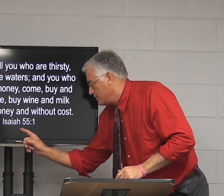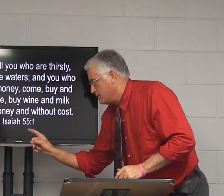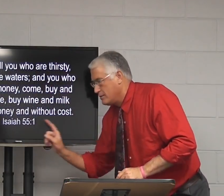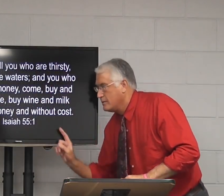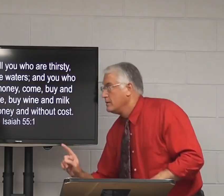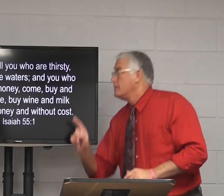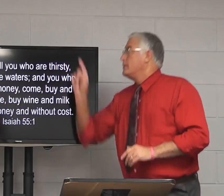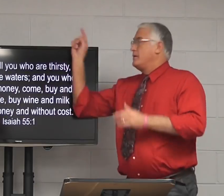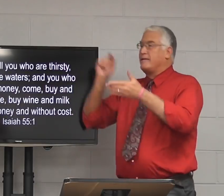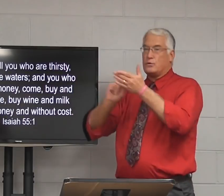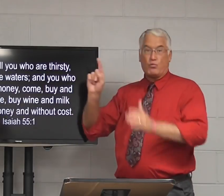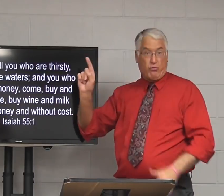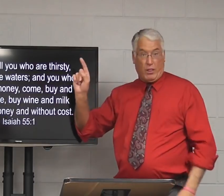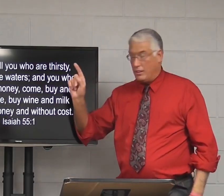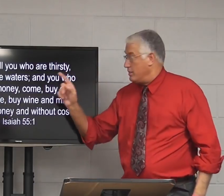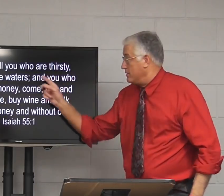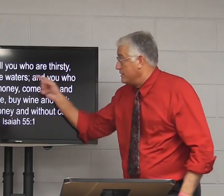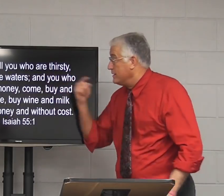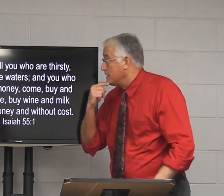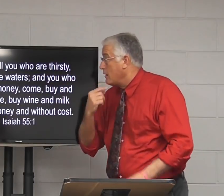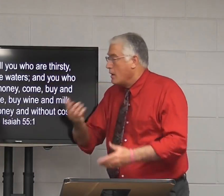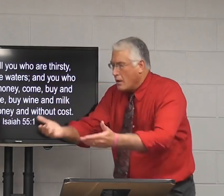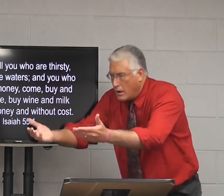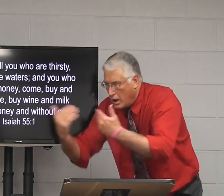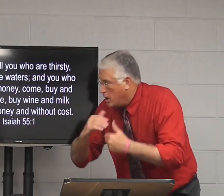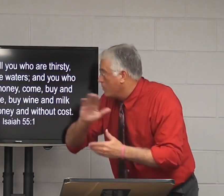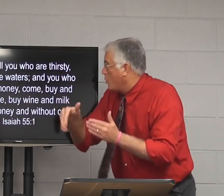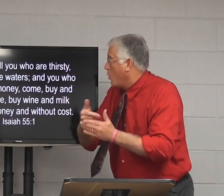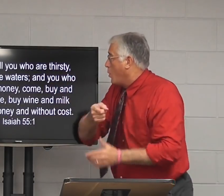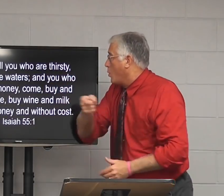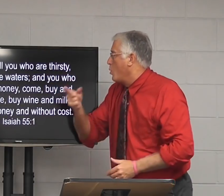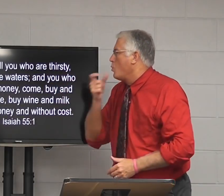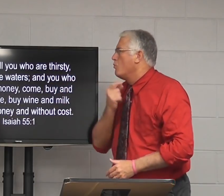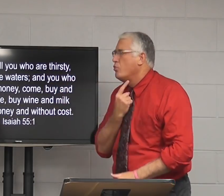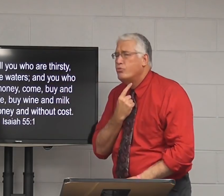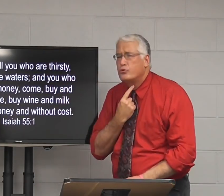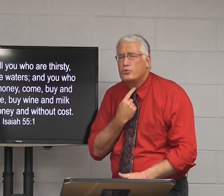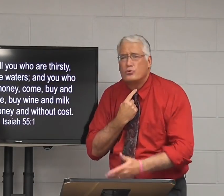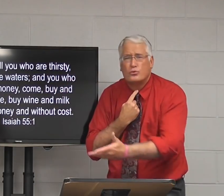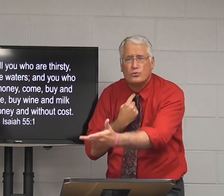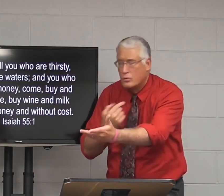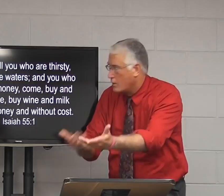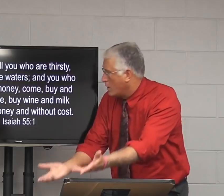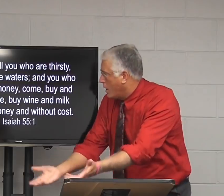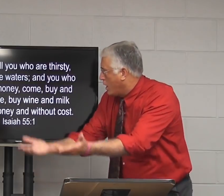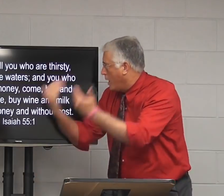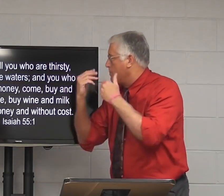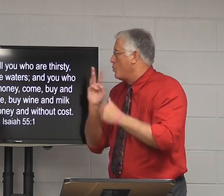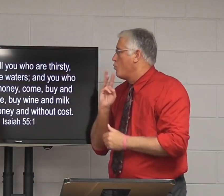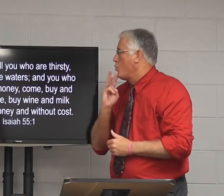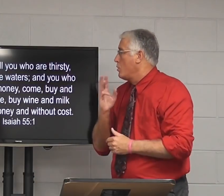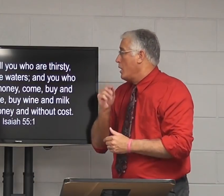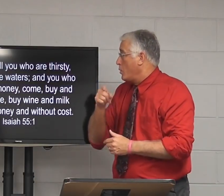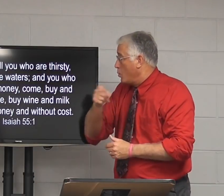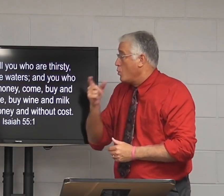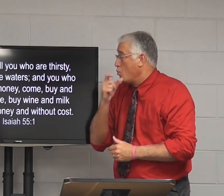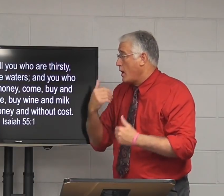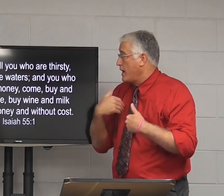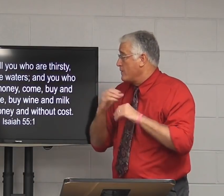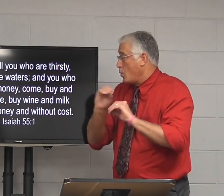So in Isaiah 55, which proceeds, it says, Come, all of you who are thirsty, come to the waters, and you